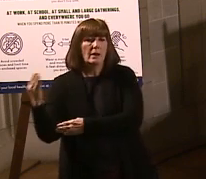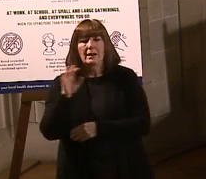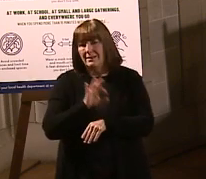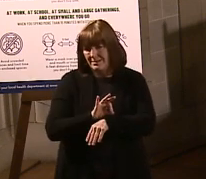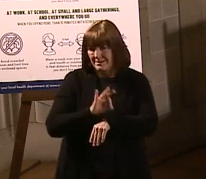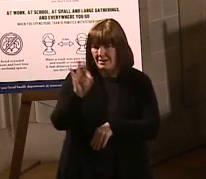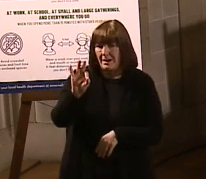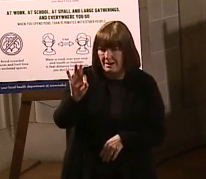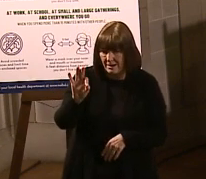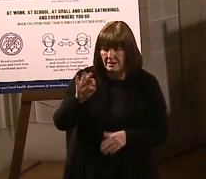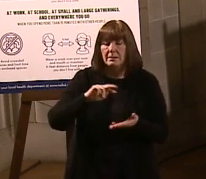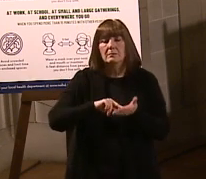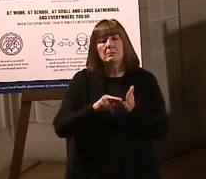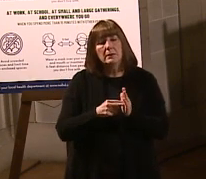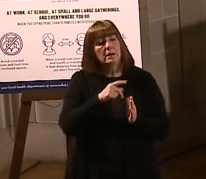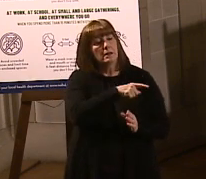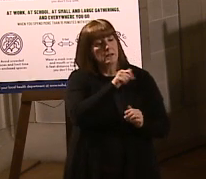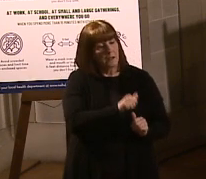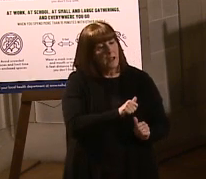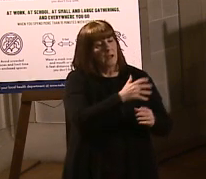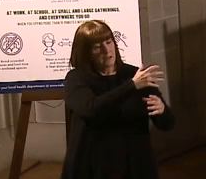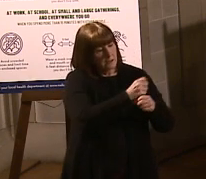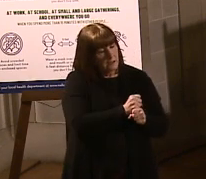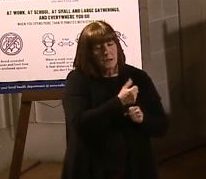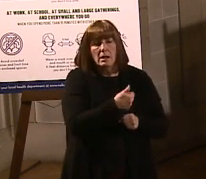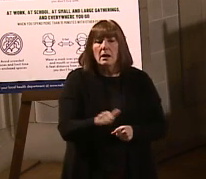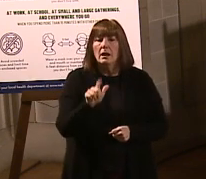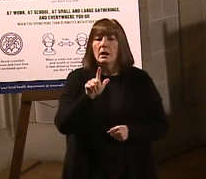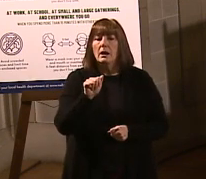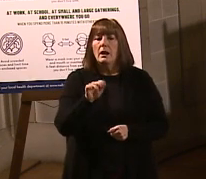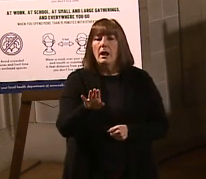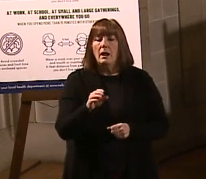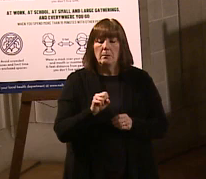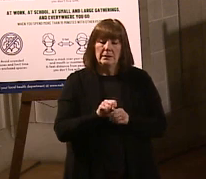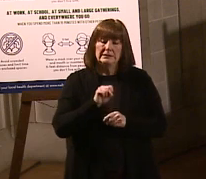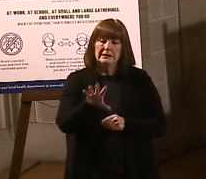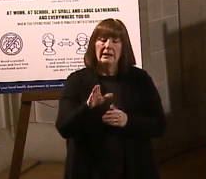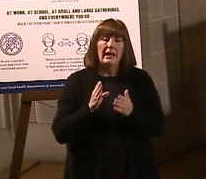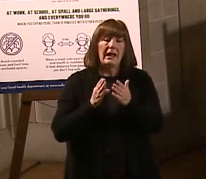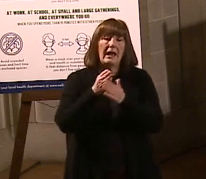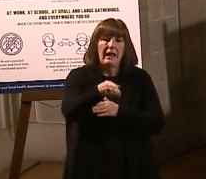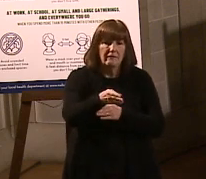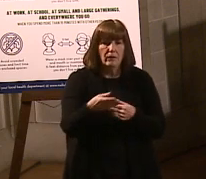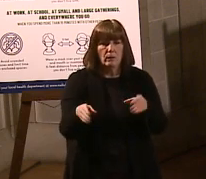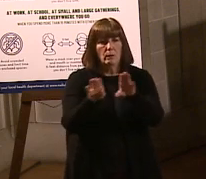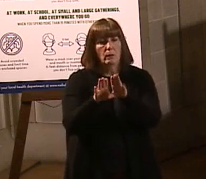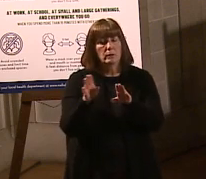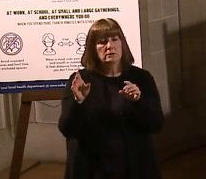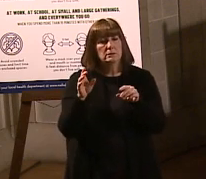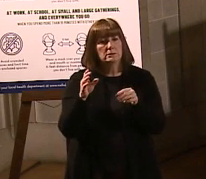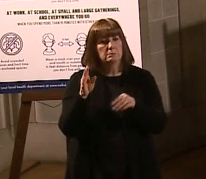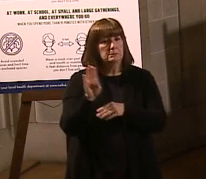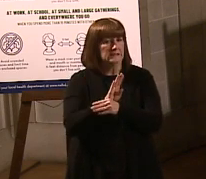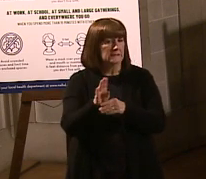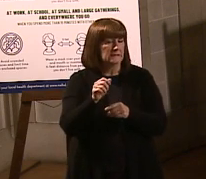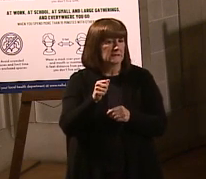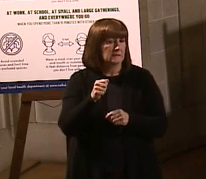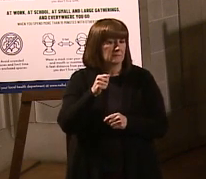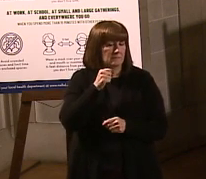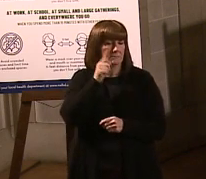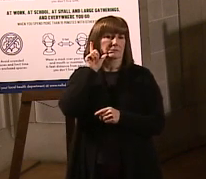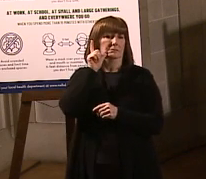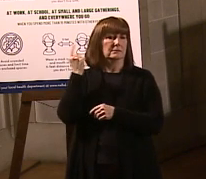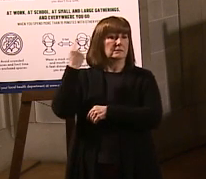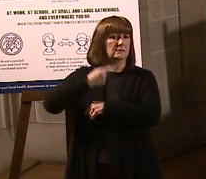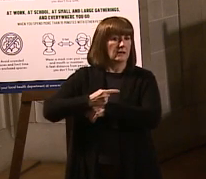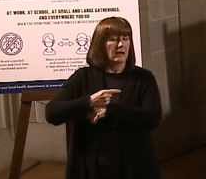the data processing cycle to capture any lab results that were submitted after the close of business on the preceding day. So the morning update will